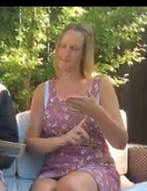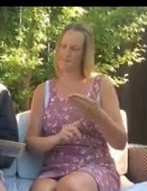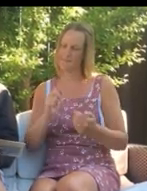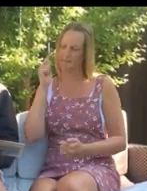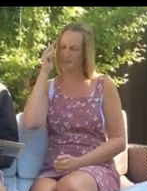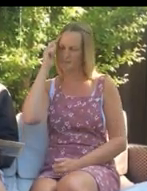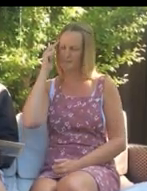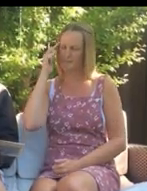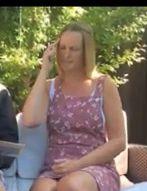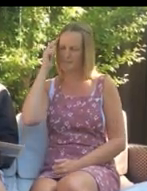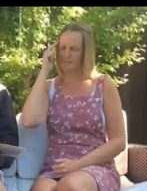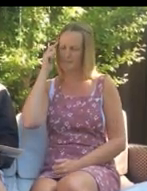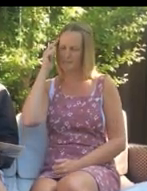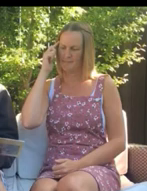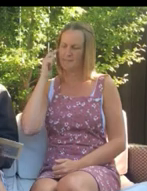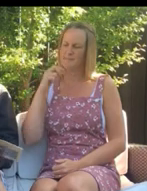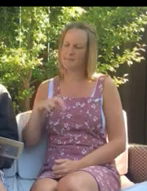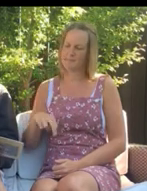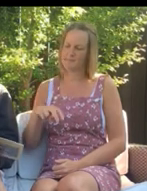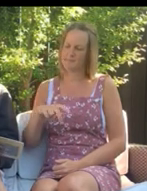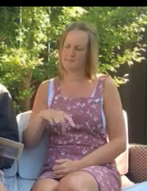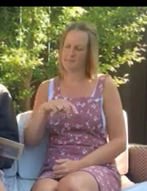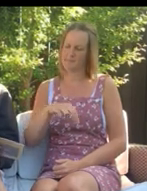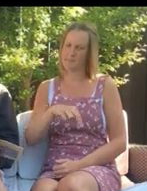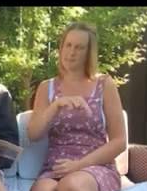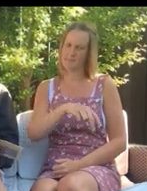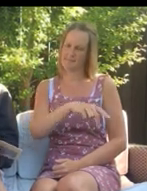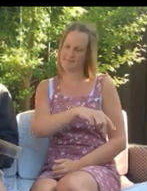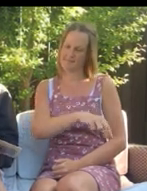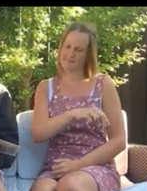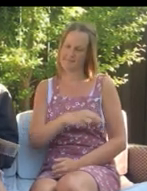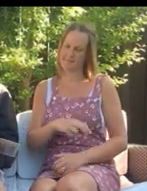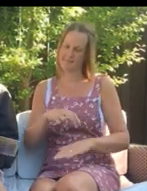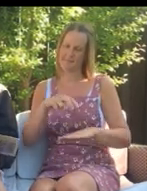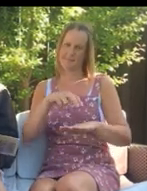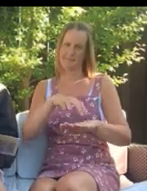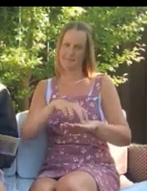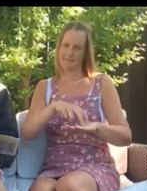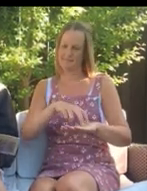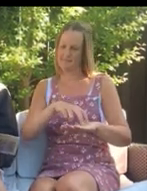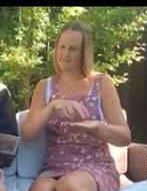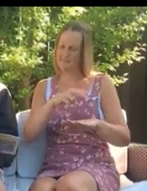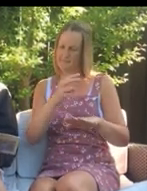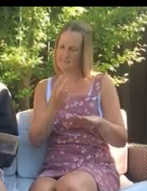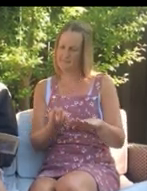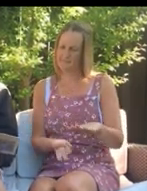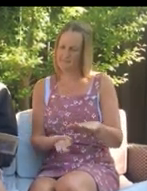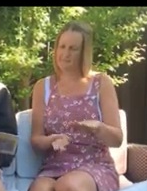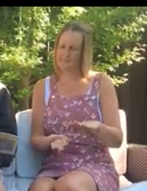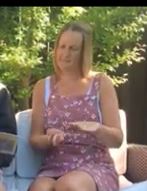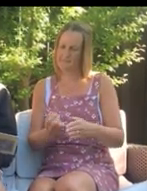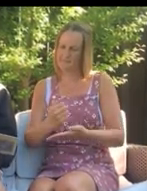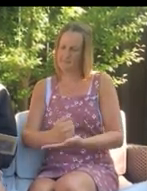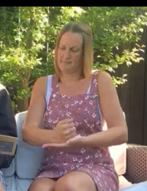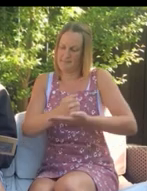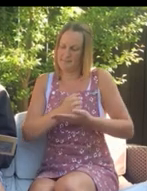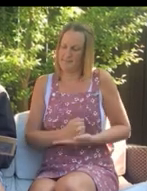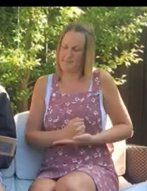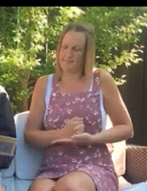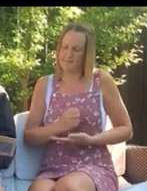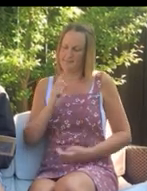and Tim, he thought, and started back along the track. But suddenly the ground gave way.